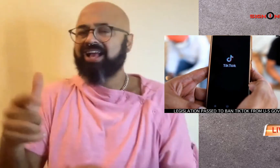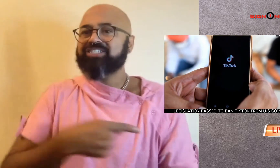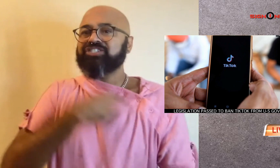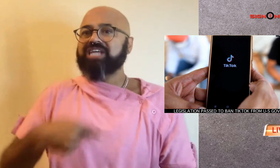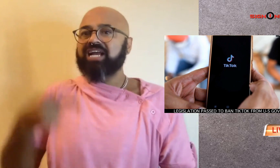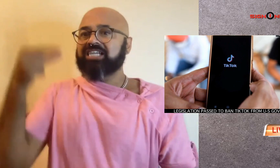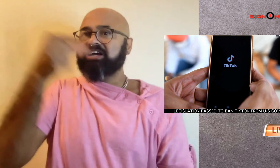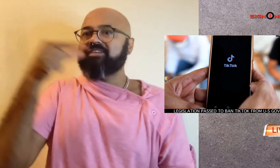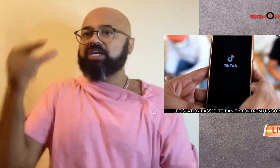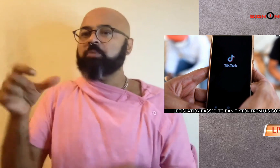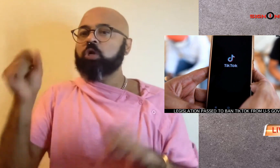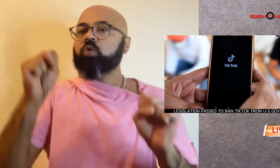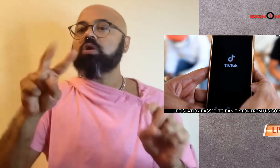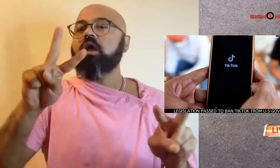misuse customers' data.